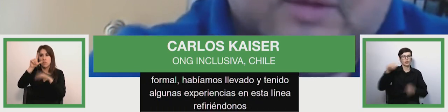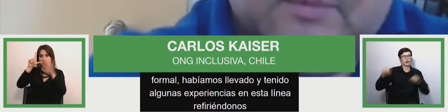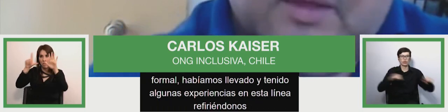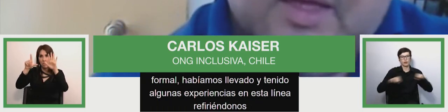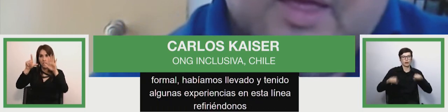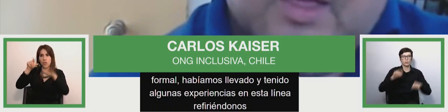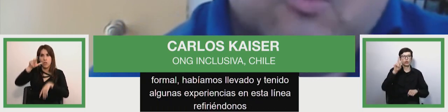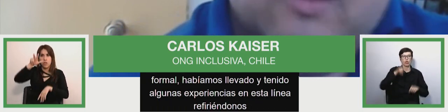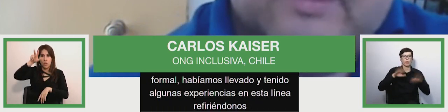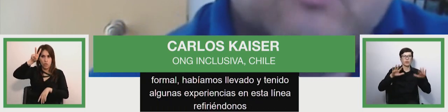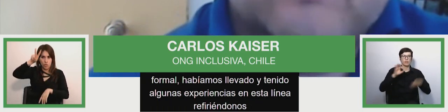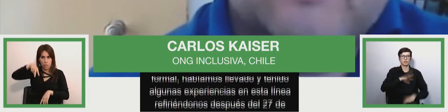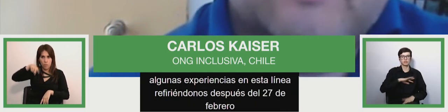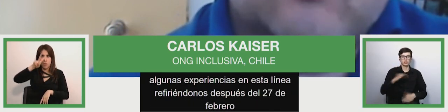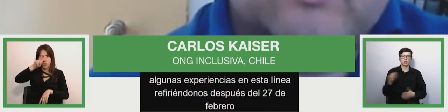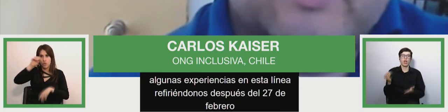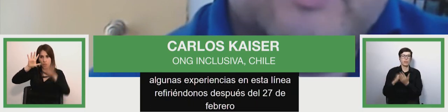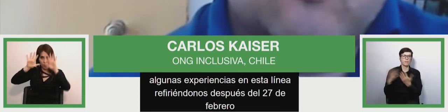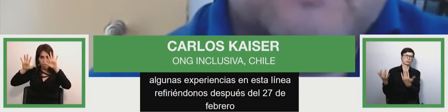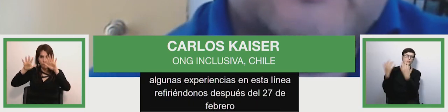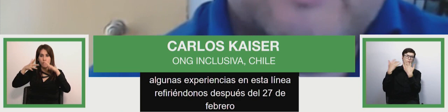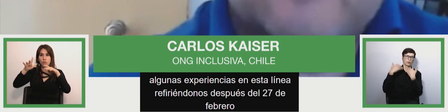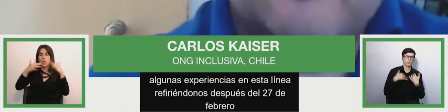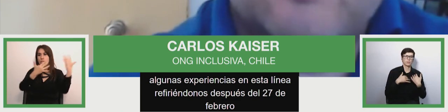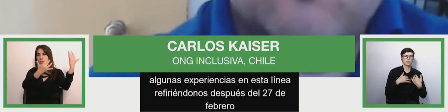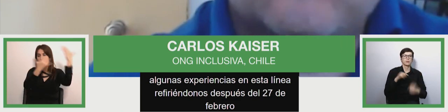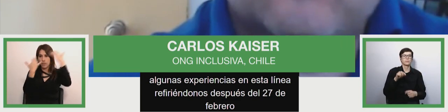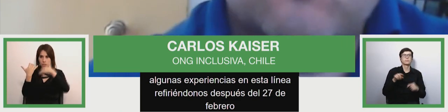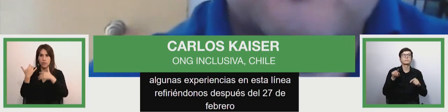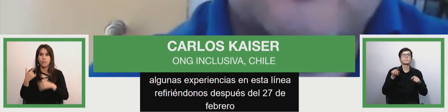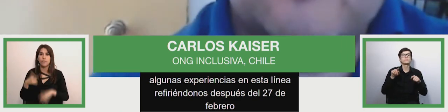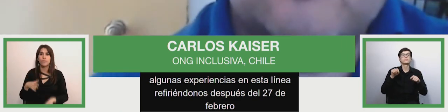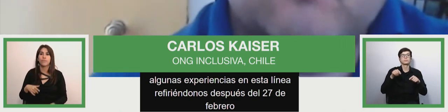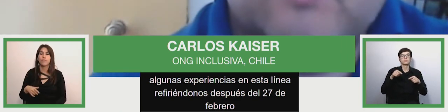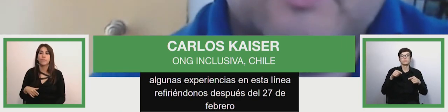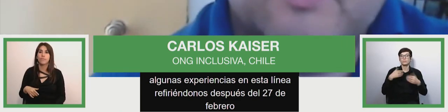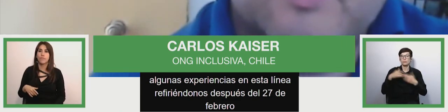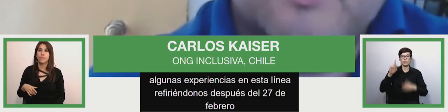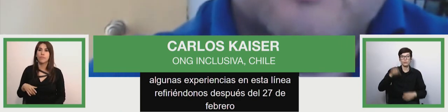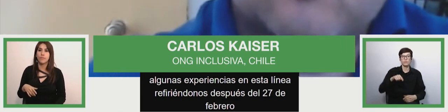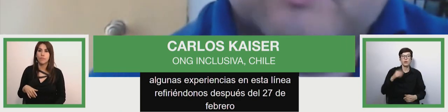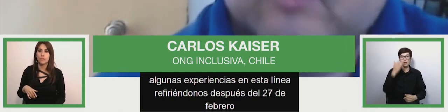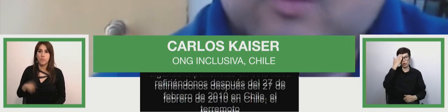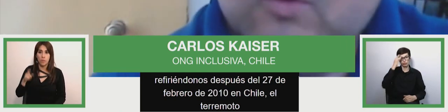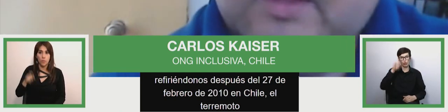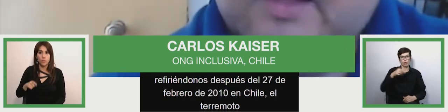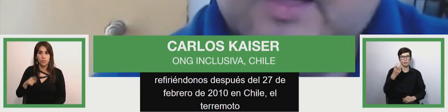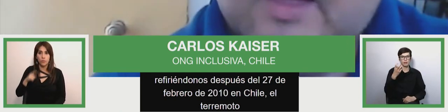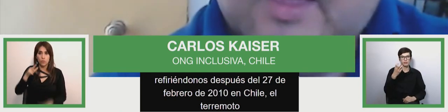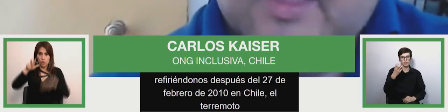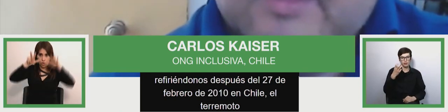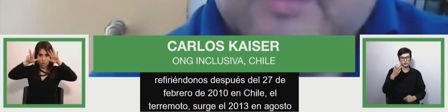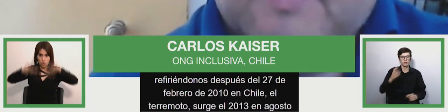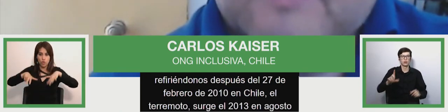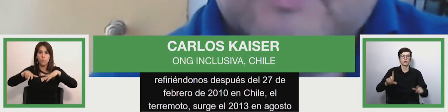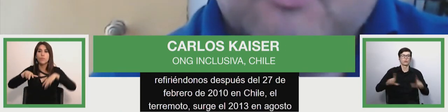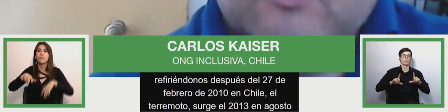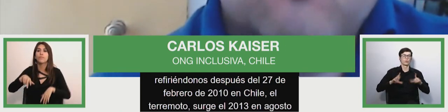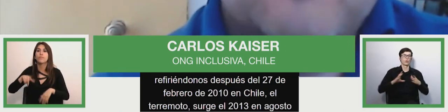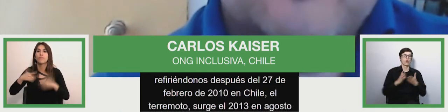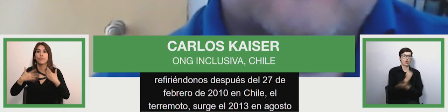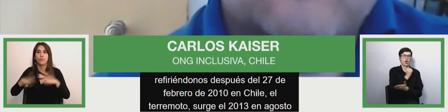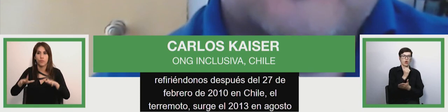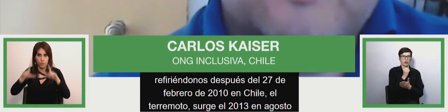had some experiences in this regard referring to after the 27th february